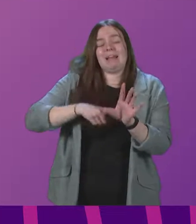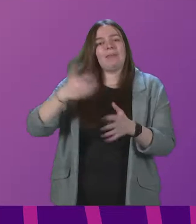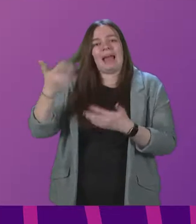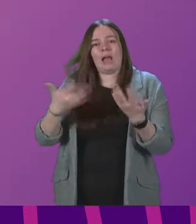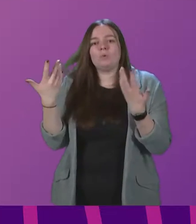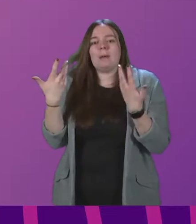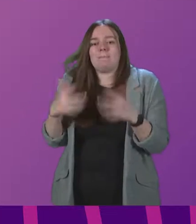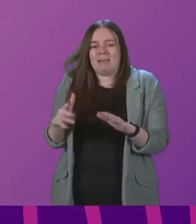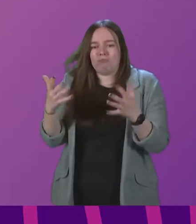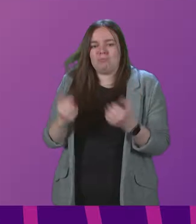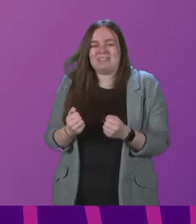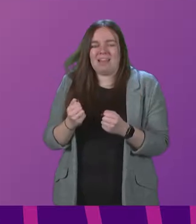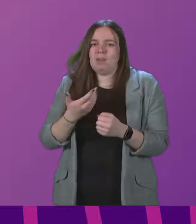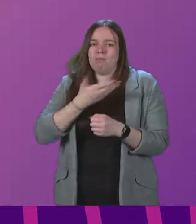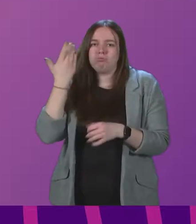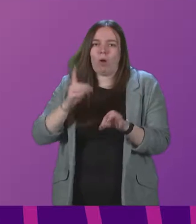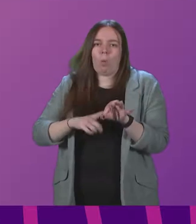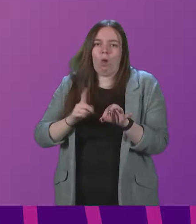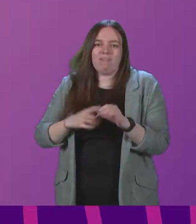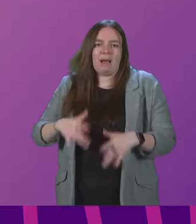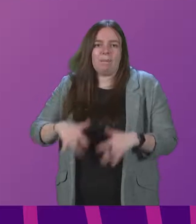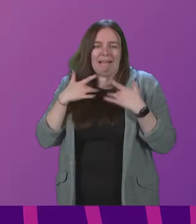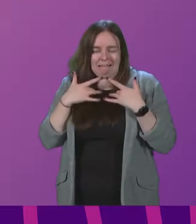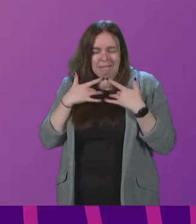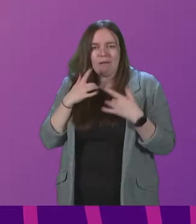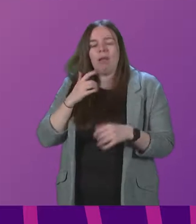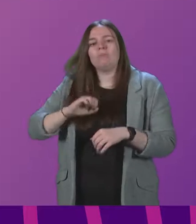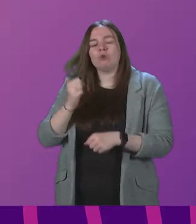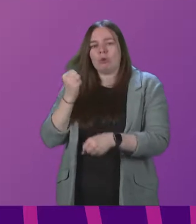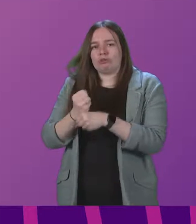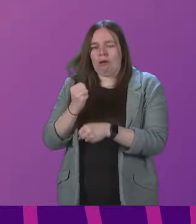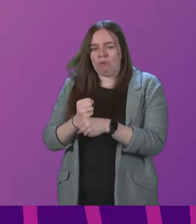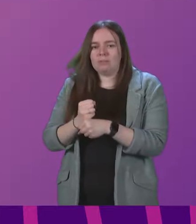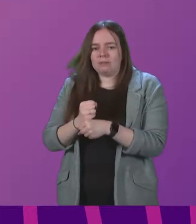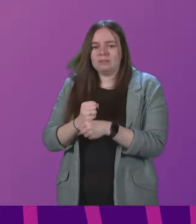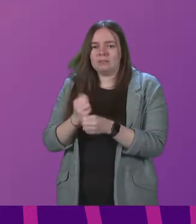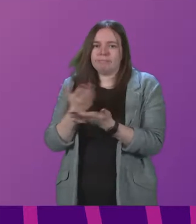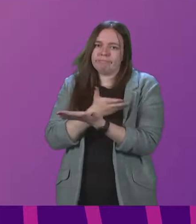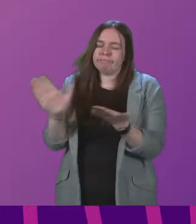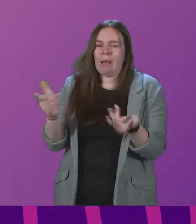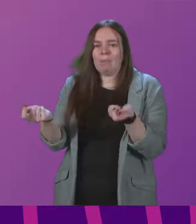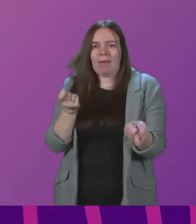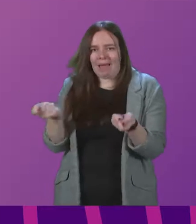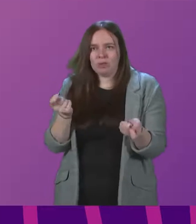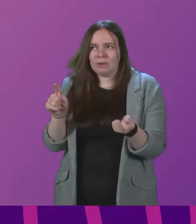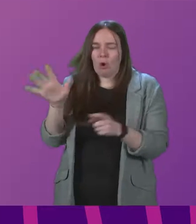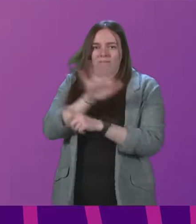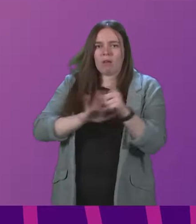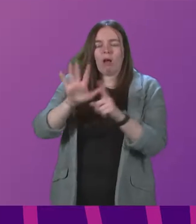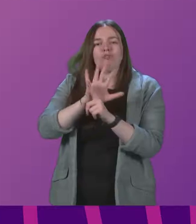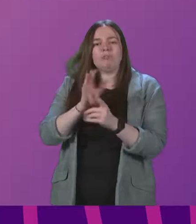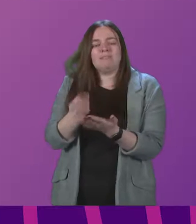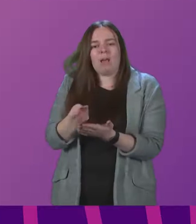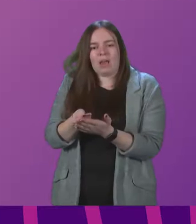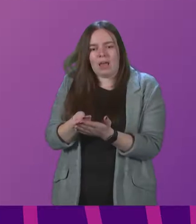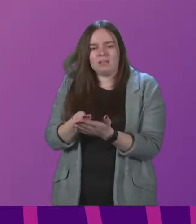received an unqualified opinion, demonstrating the Scottish Government's sound and transparent management of the country's finances.